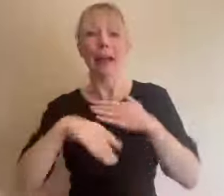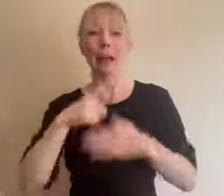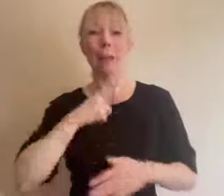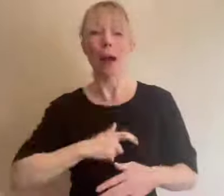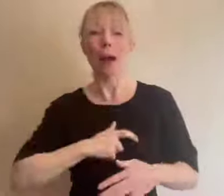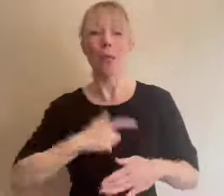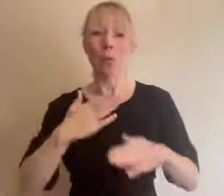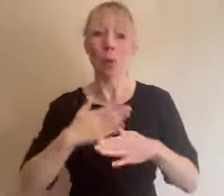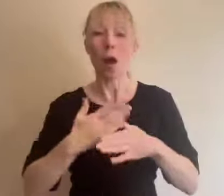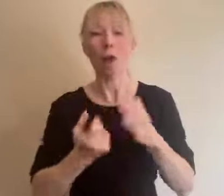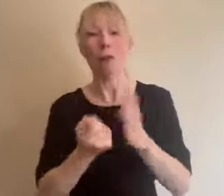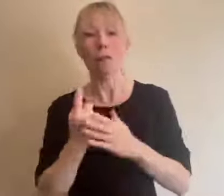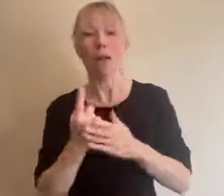the experience of the event as